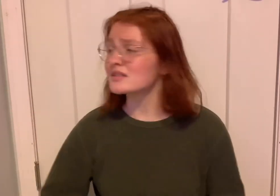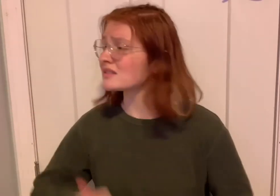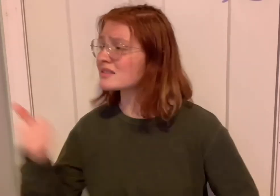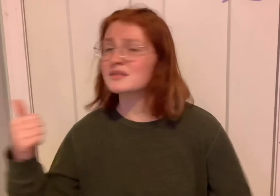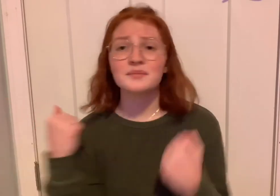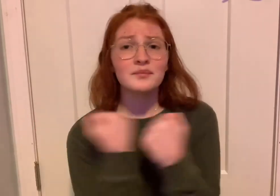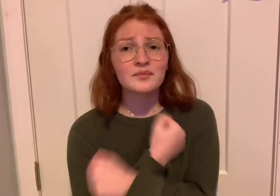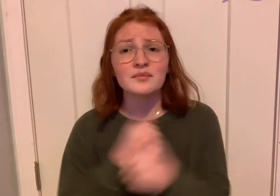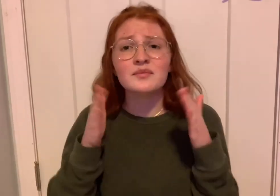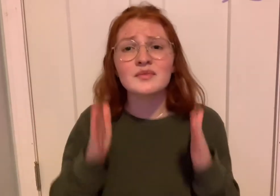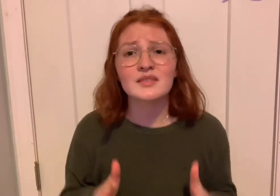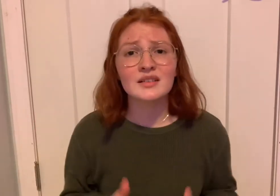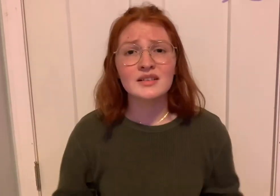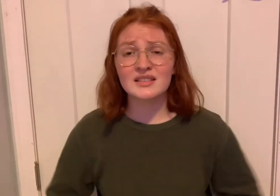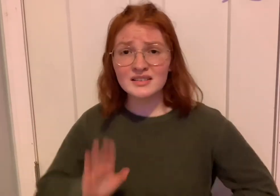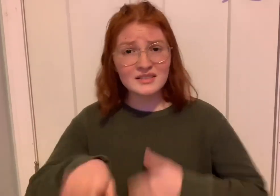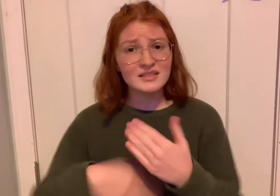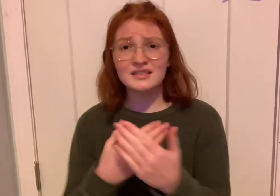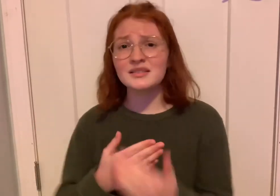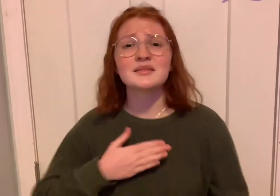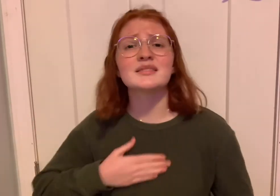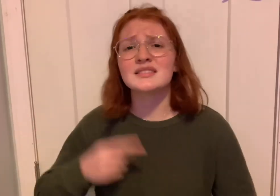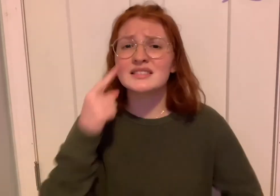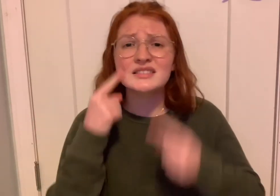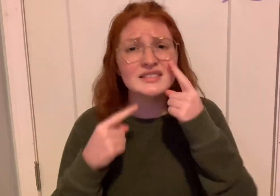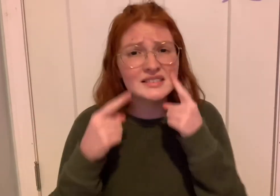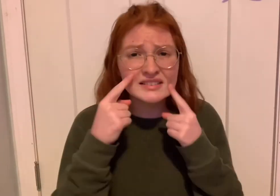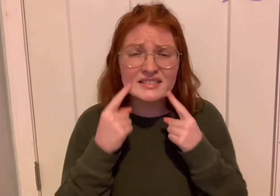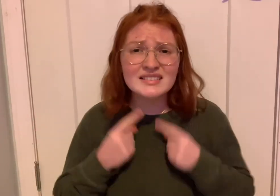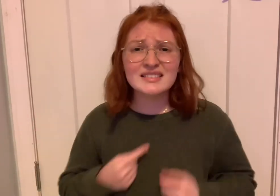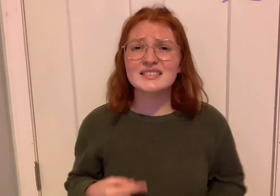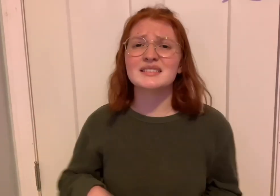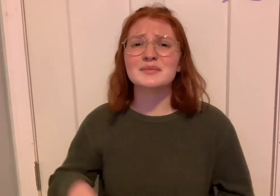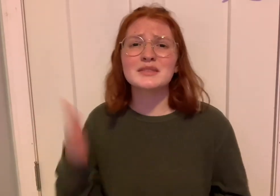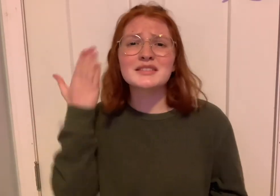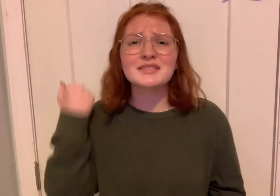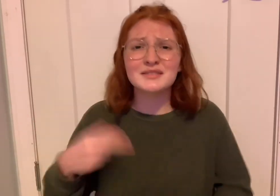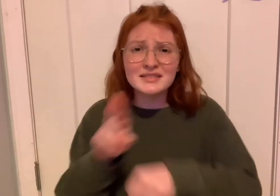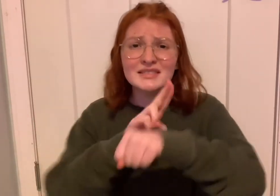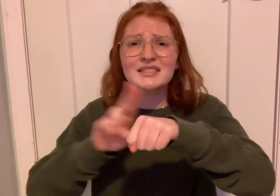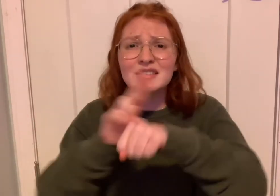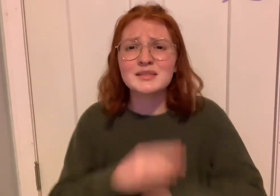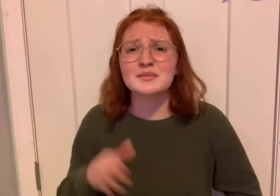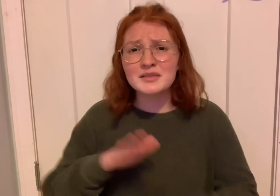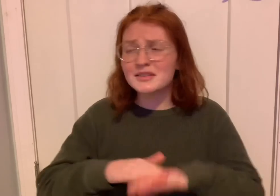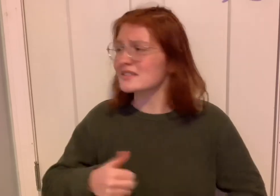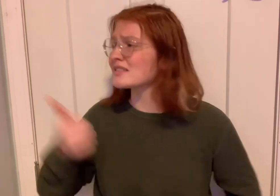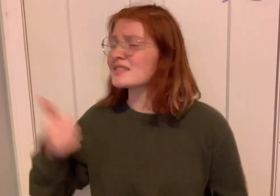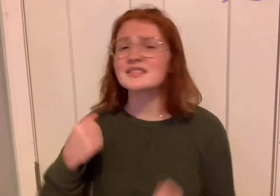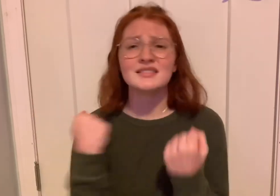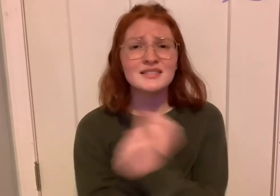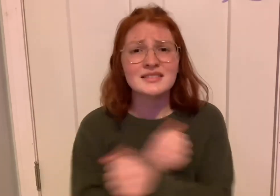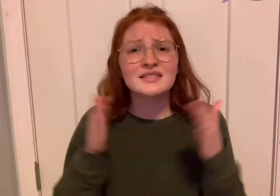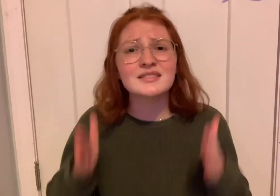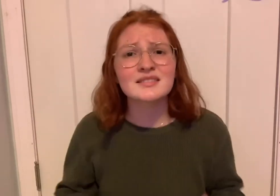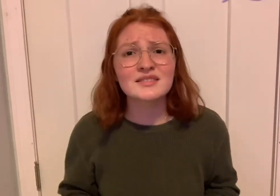another love All my tears have been used up On another love,